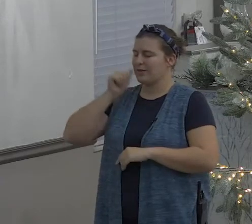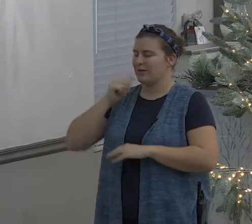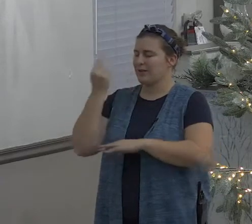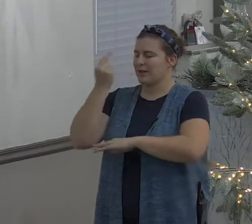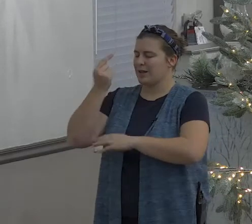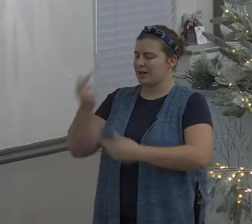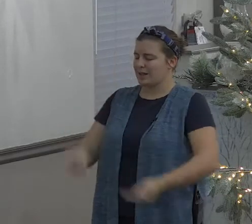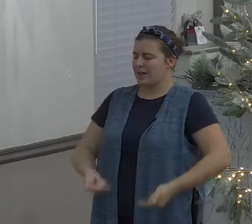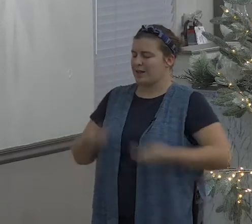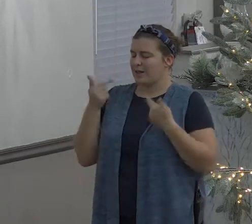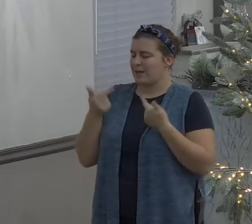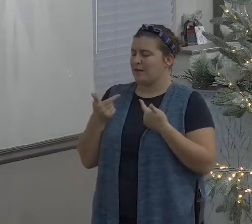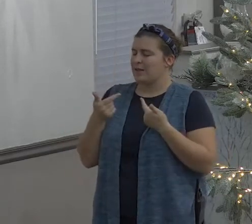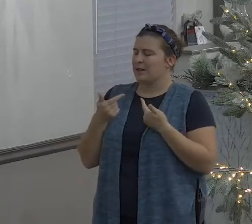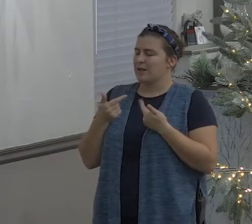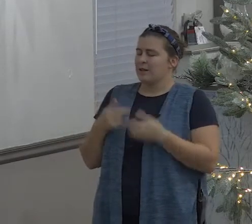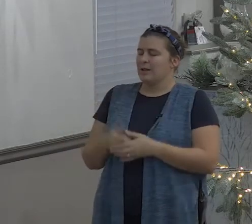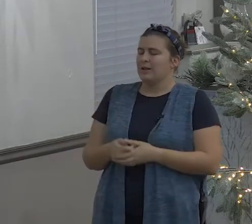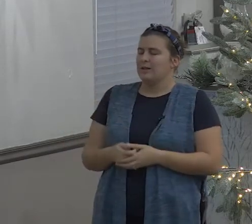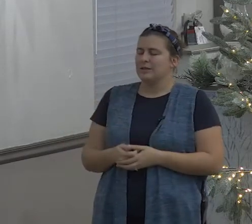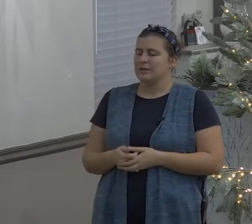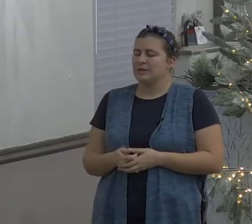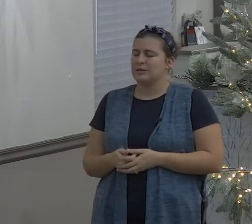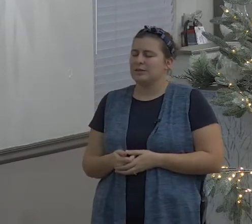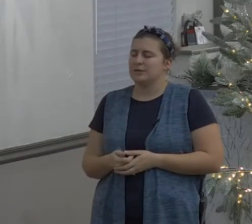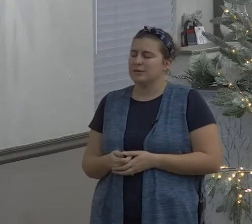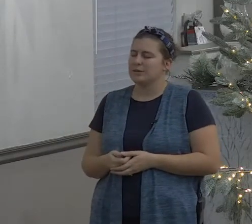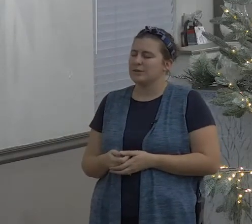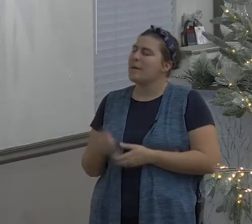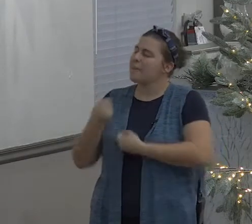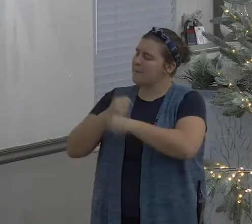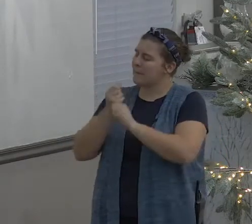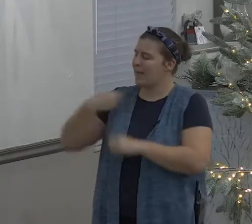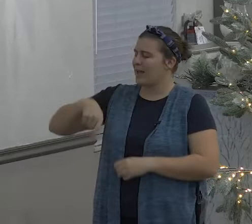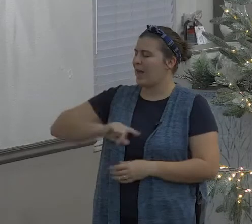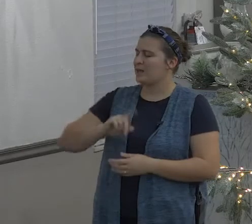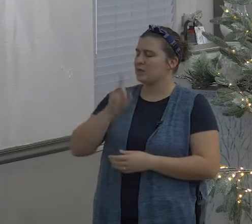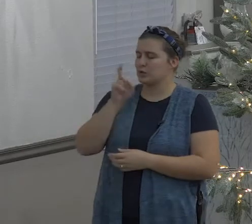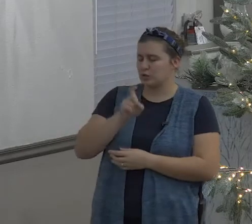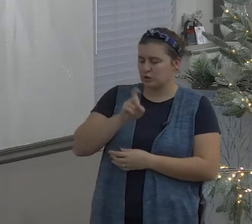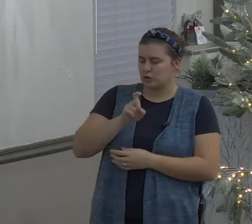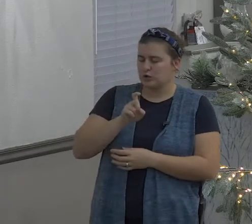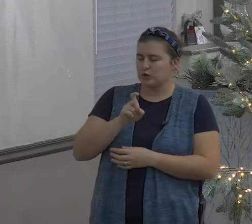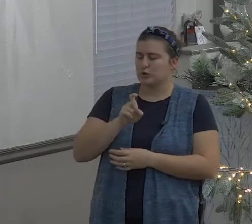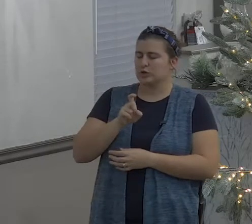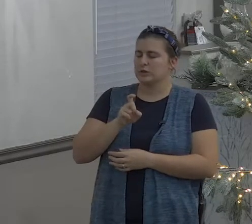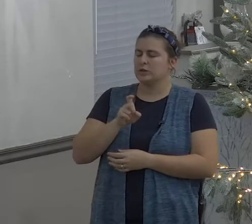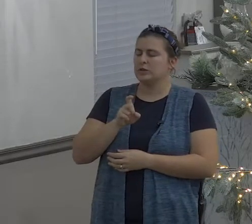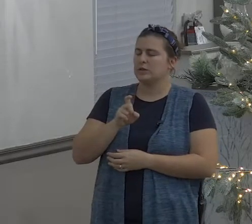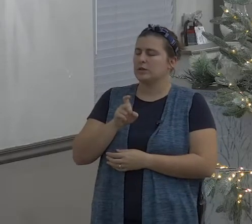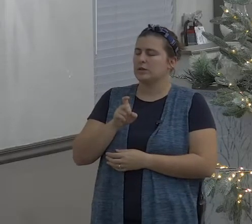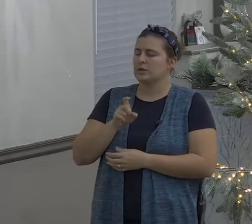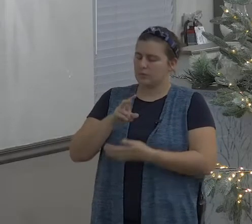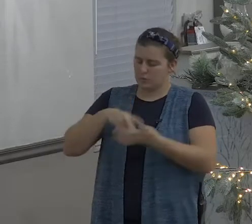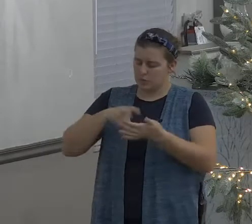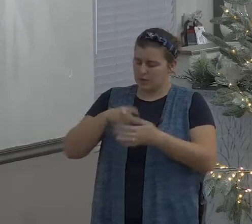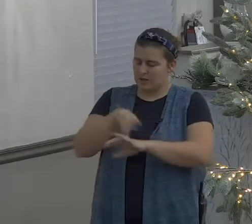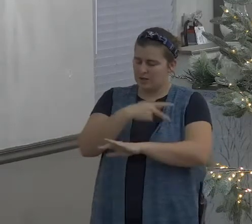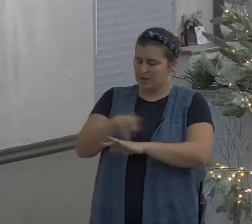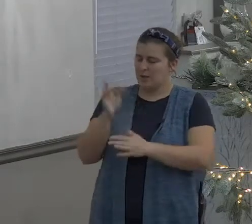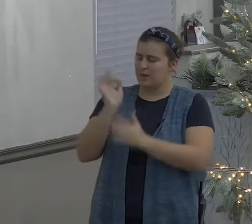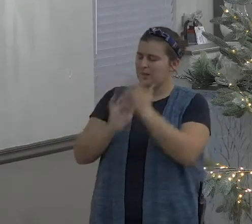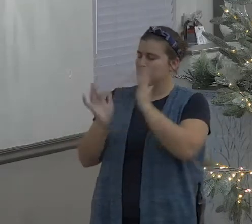to our hearts help us to have hearts open ready to receive ready to respond ready to have you